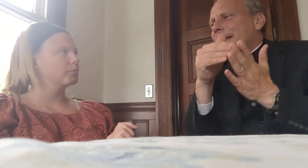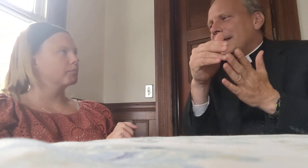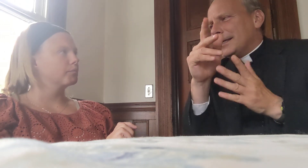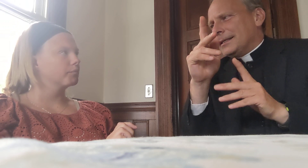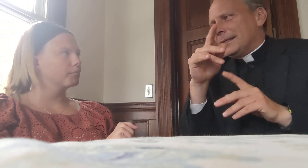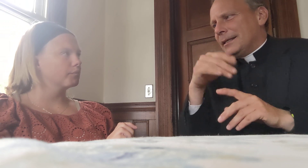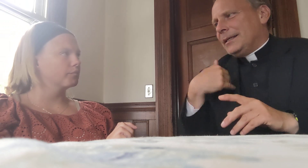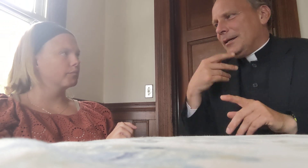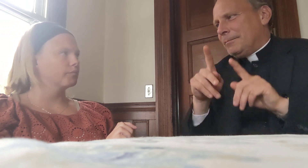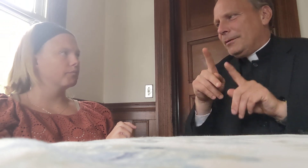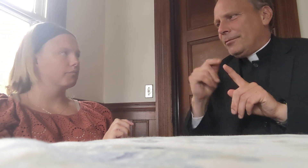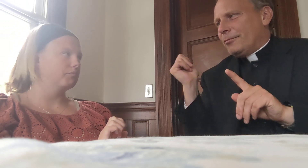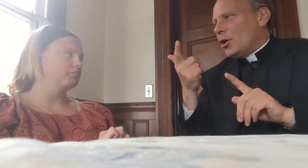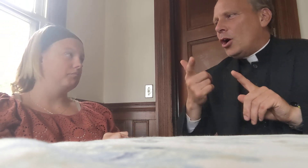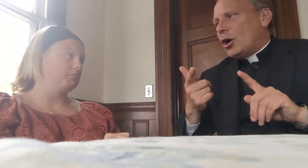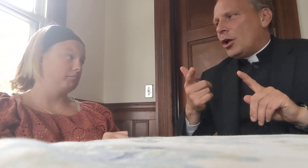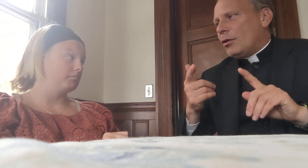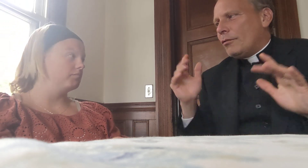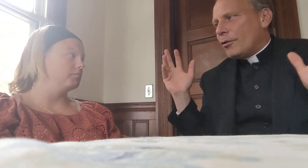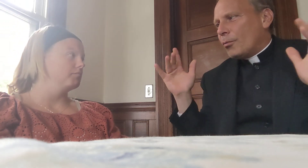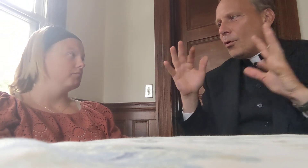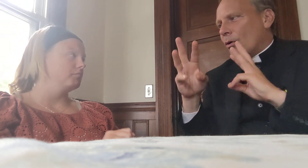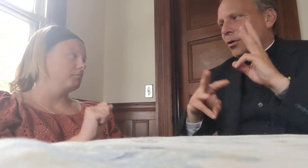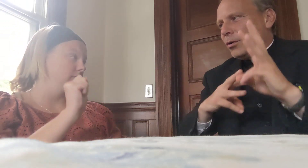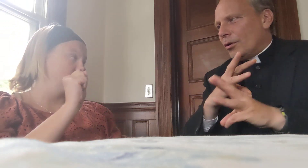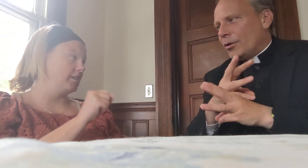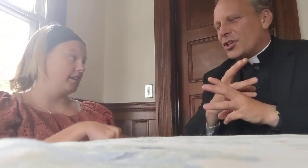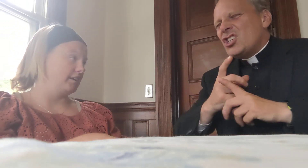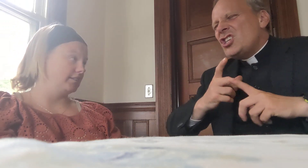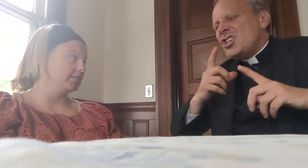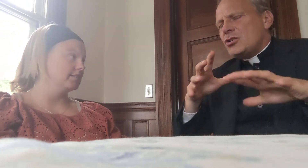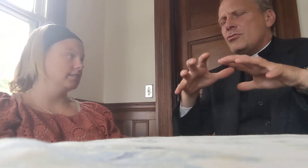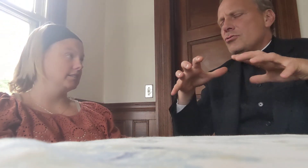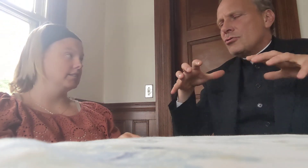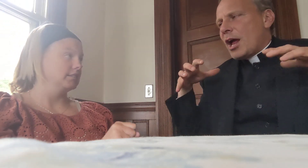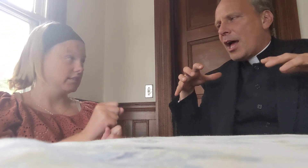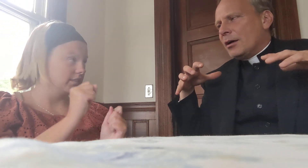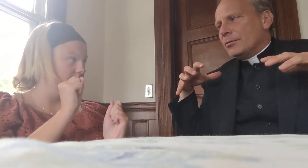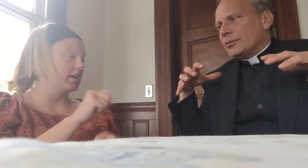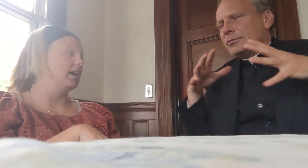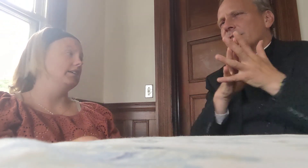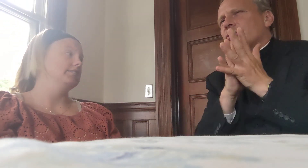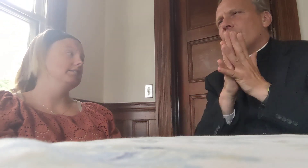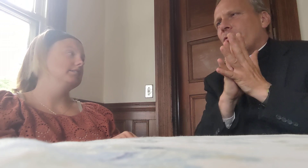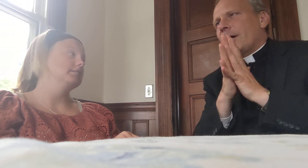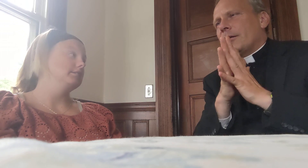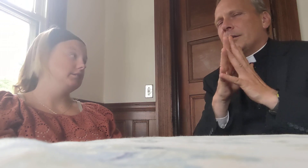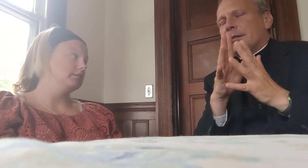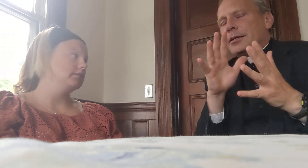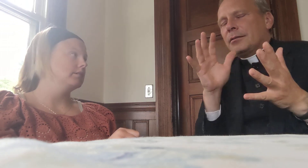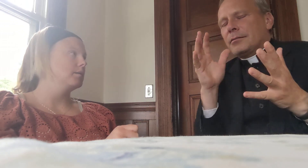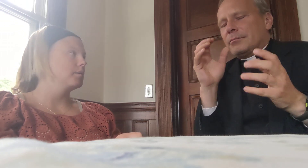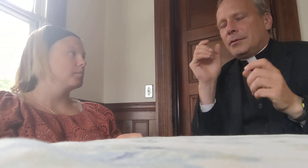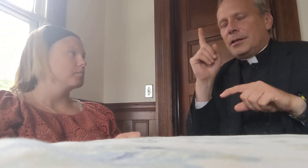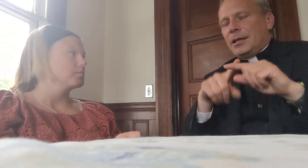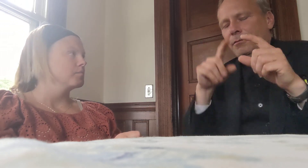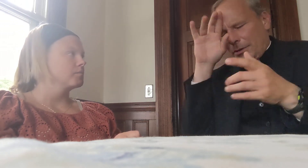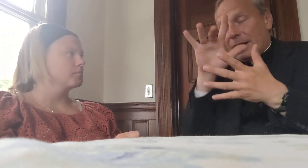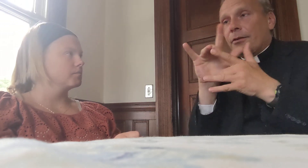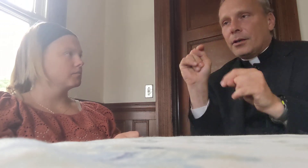million young people from all over the world, huge crowds, so crowded, like, you can't even believe it,